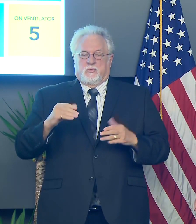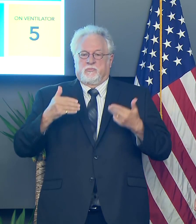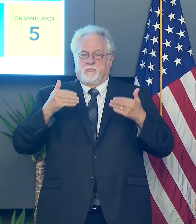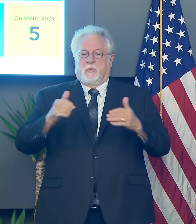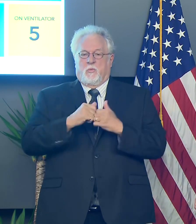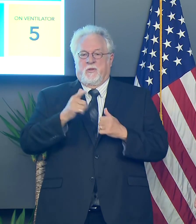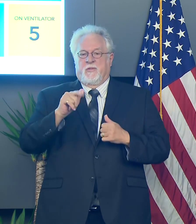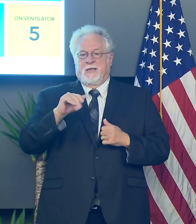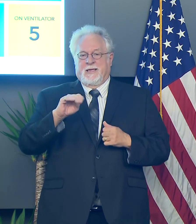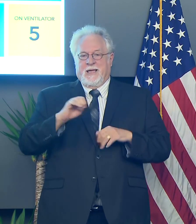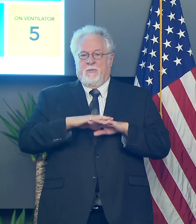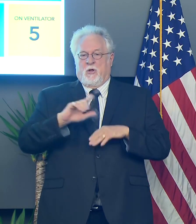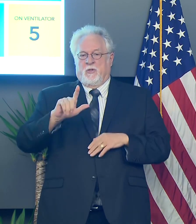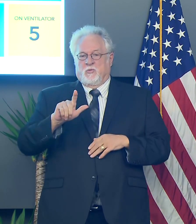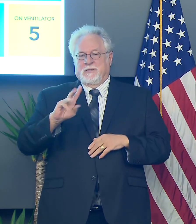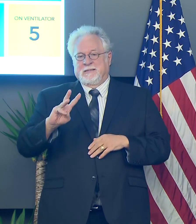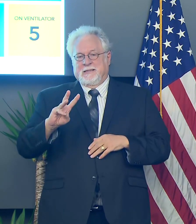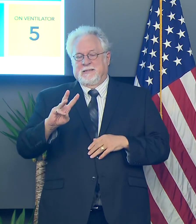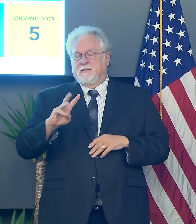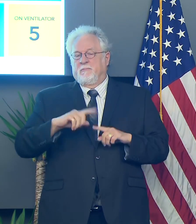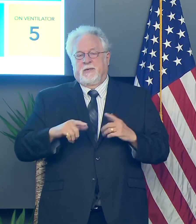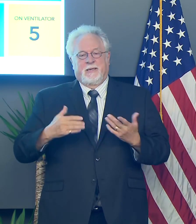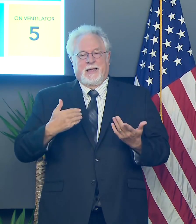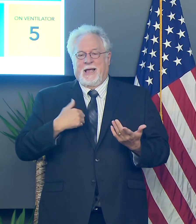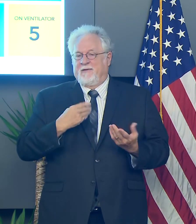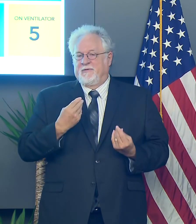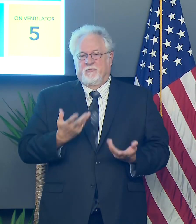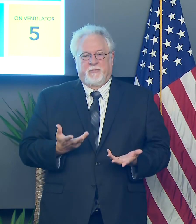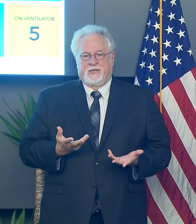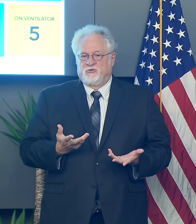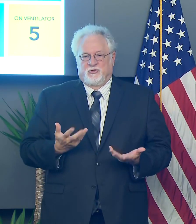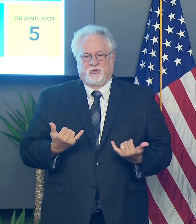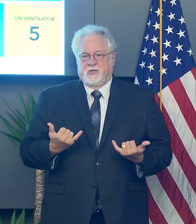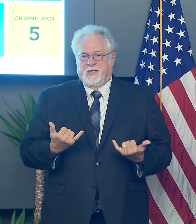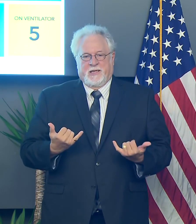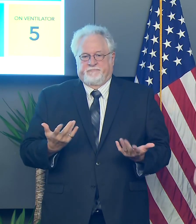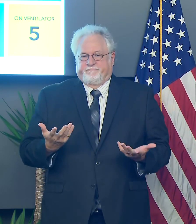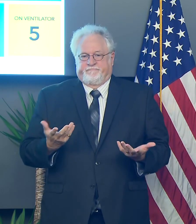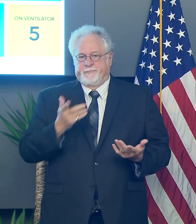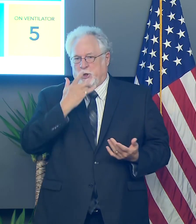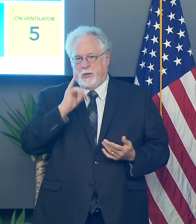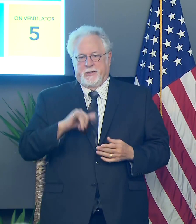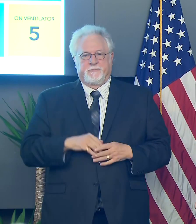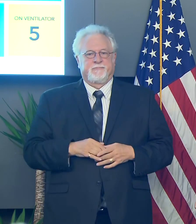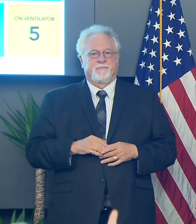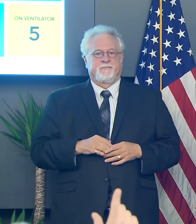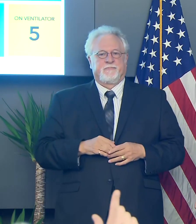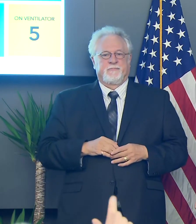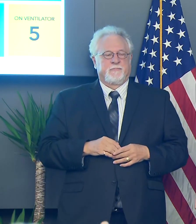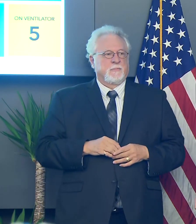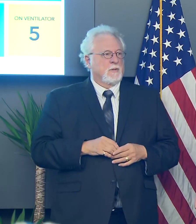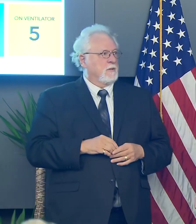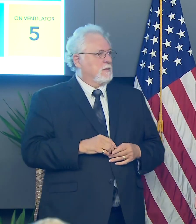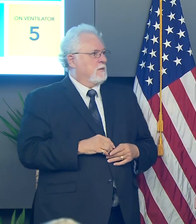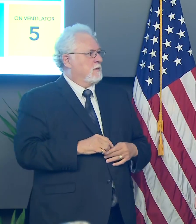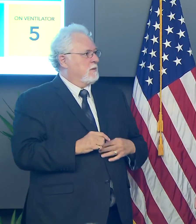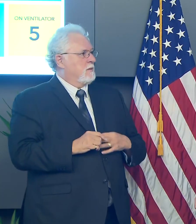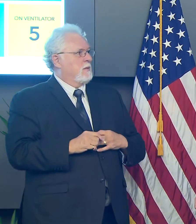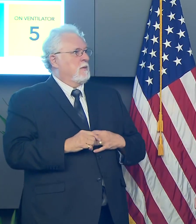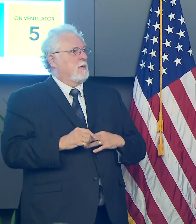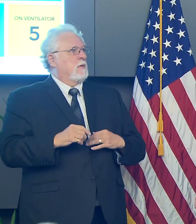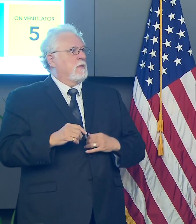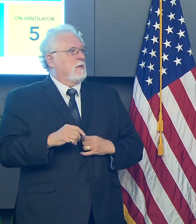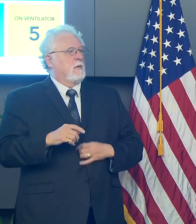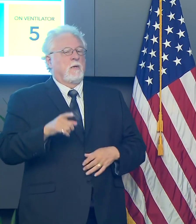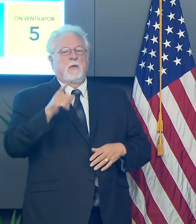26th. Uh, but I, I just don't have information for you today as what that's going to look like. Yes, sir? Um,